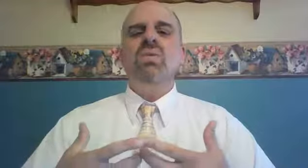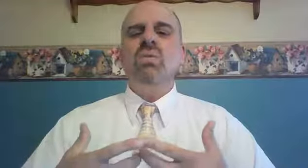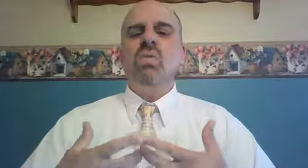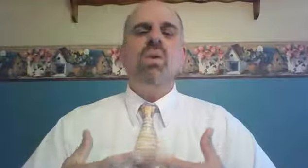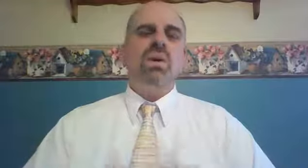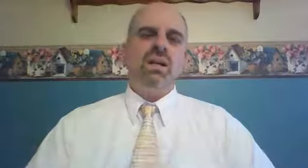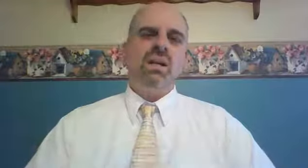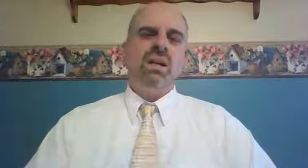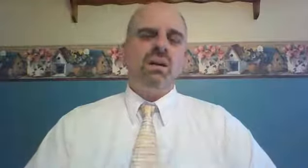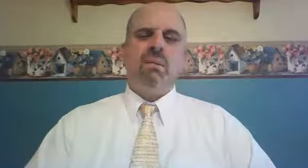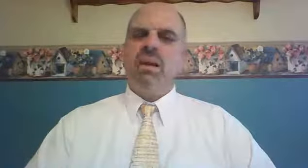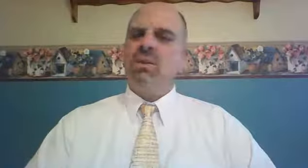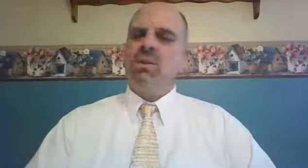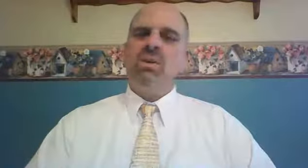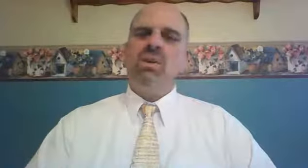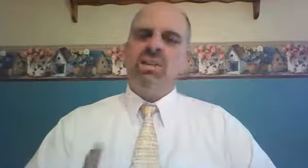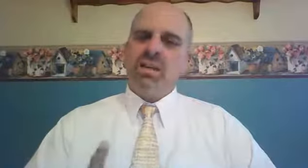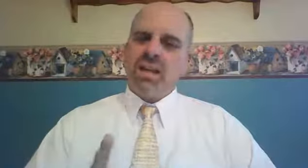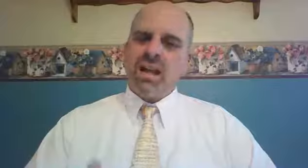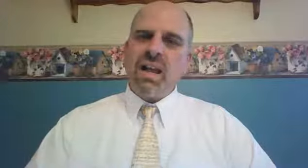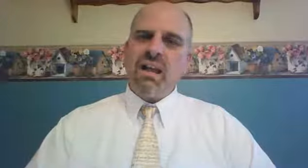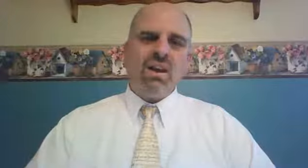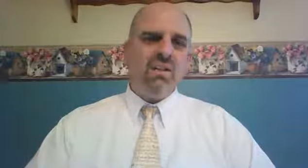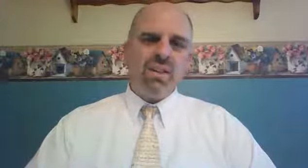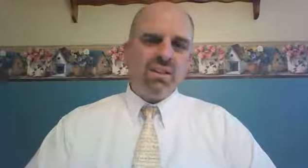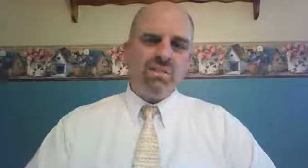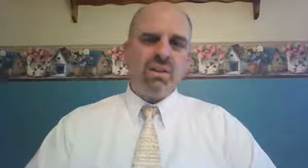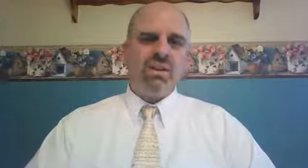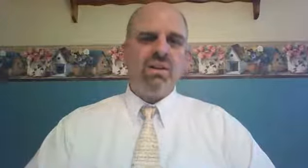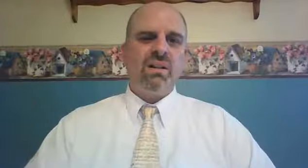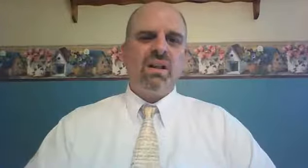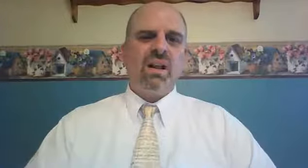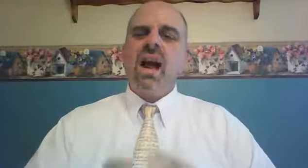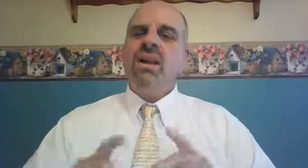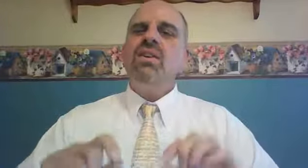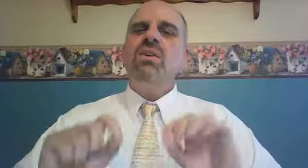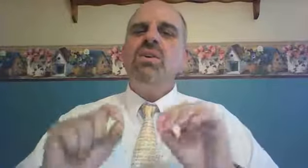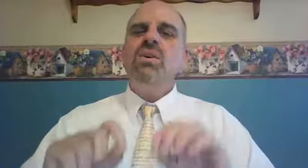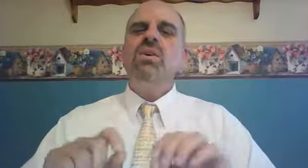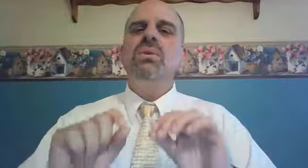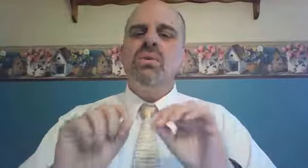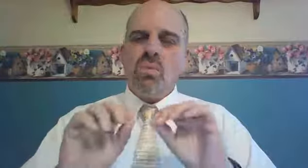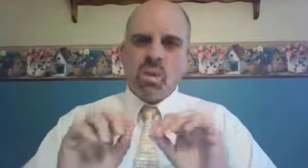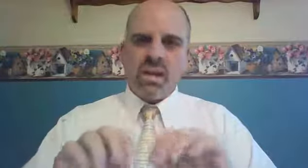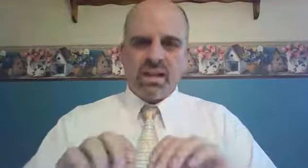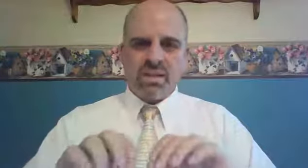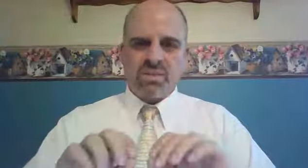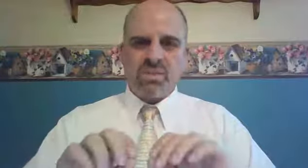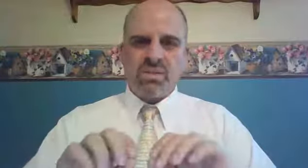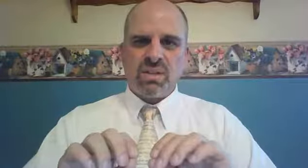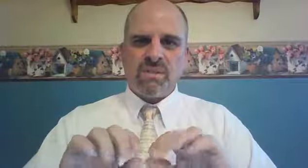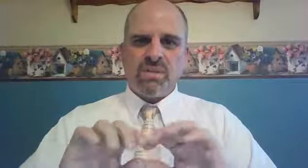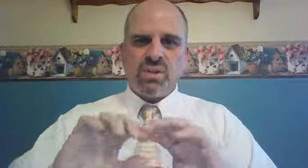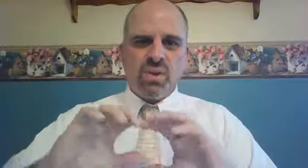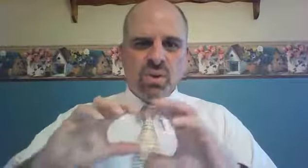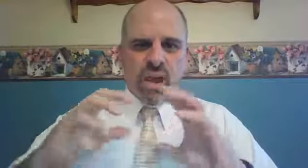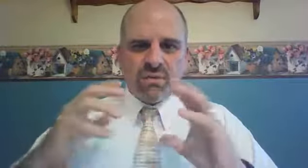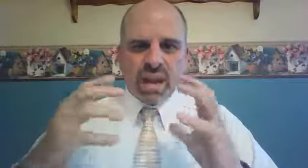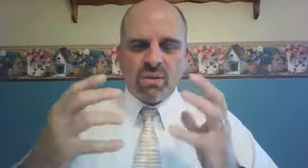rewarded by the Lord, the God of Israel, under whose wings you have now